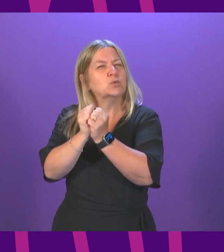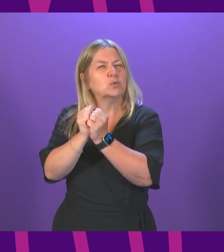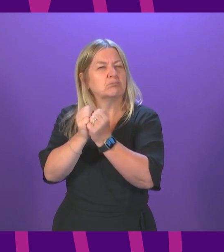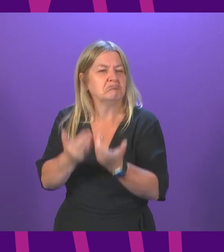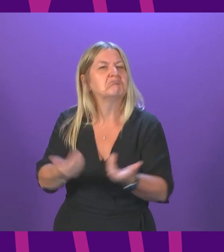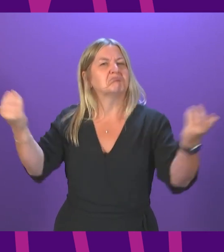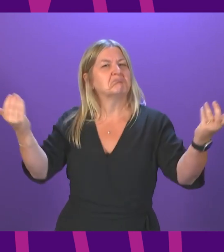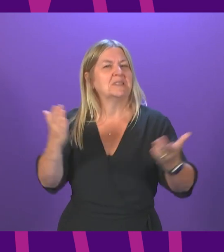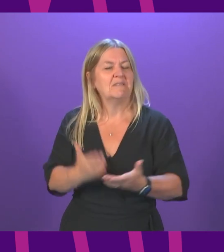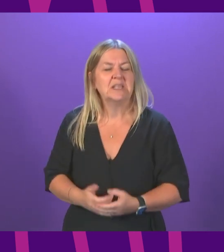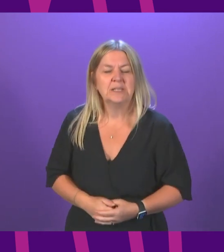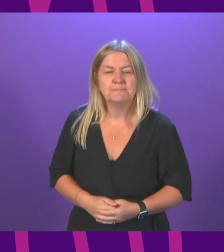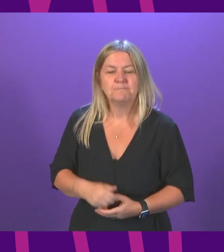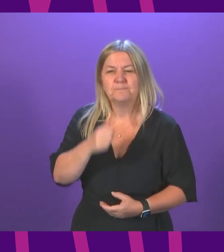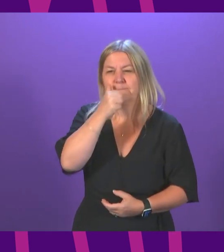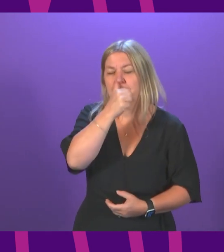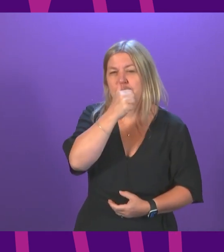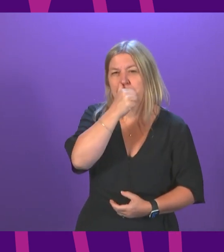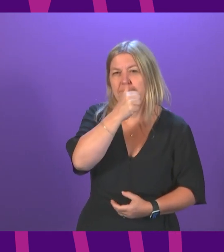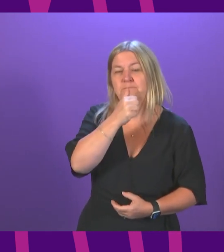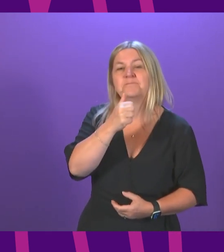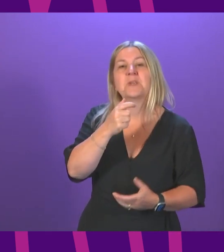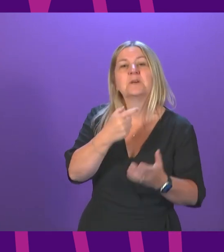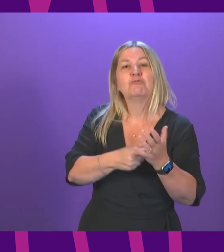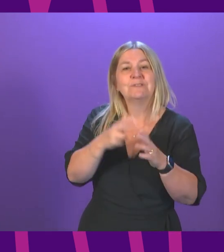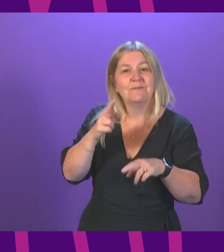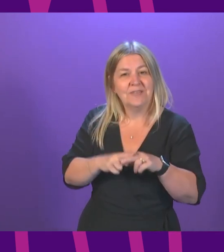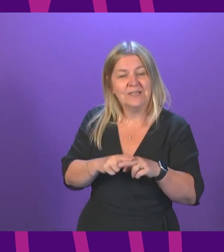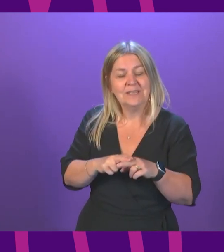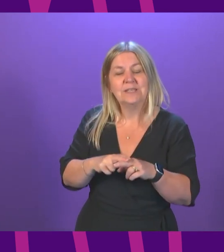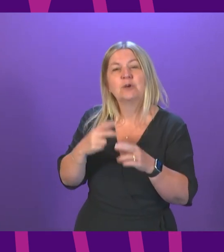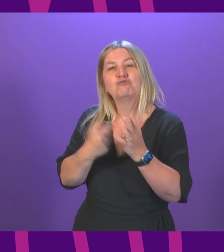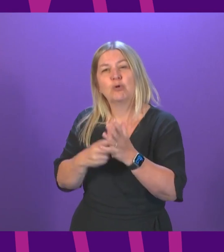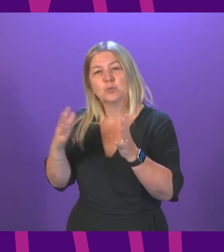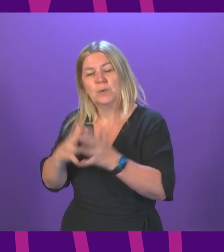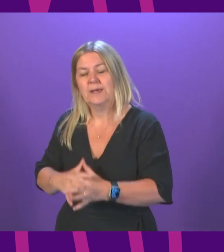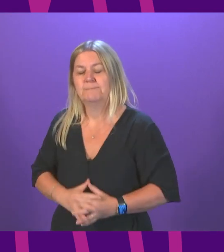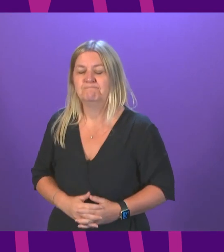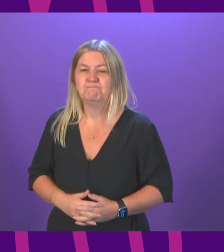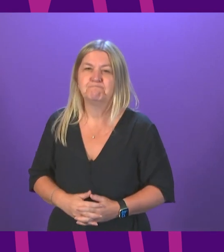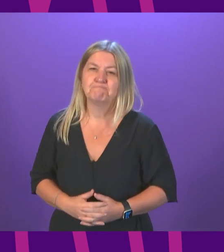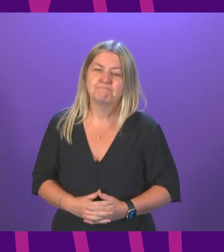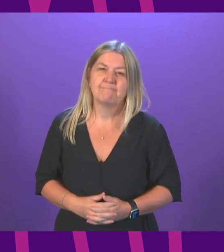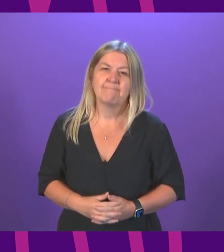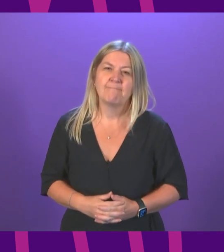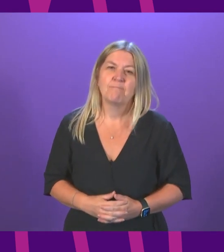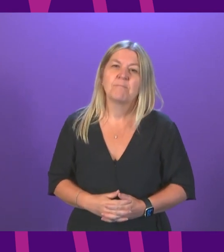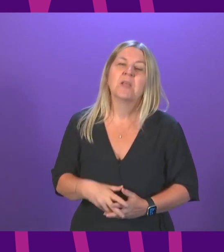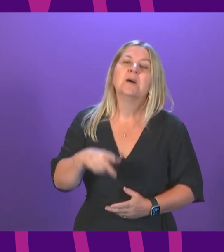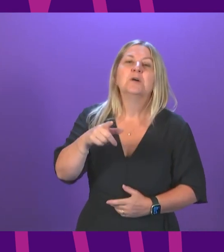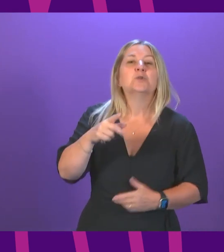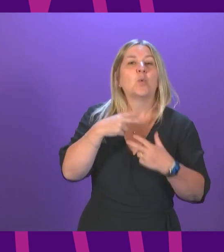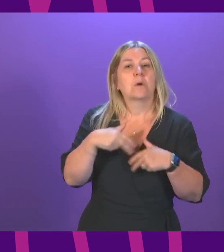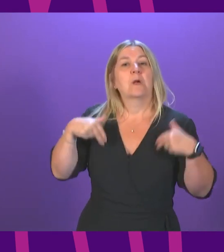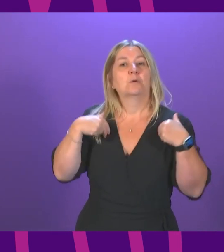Russell Findlay to be followed by Ross Greer. Thank you. The family home of Councillor